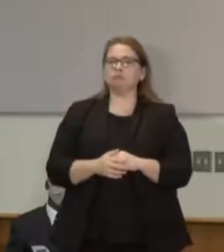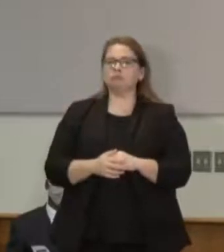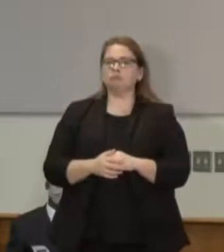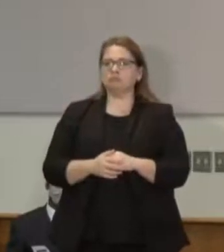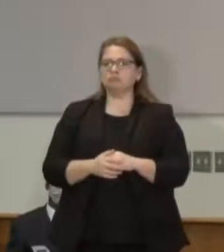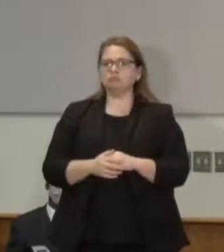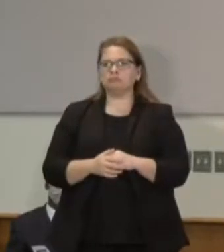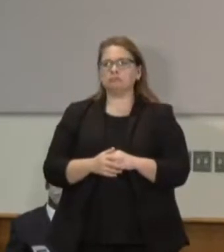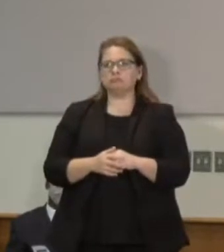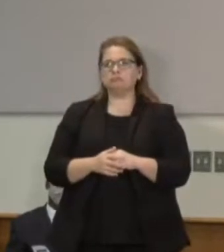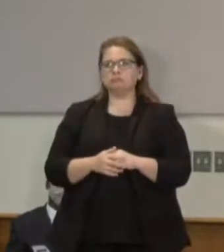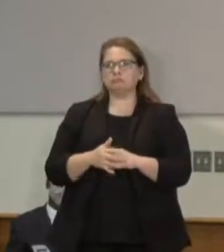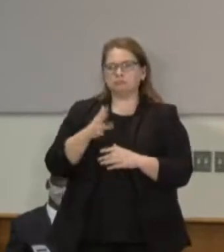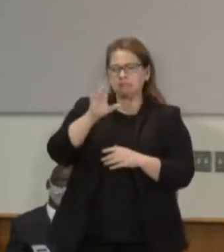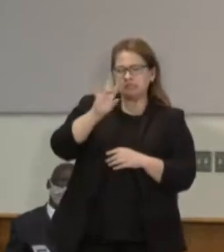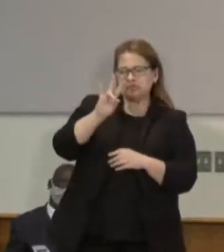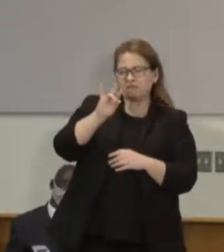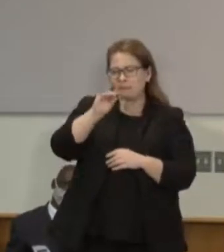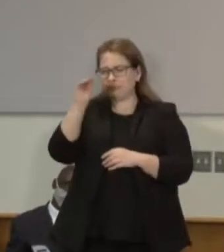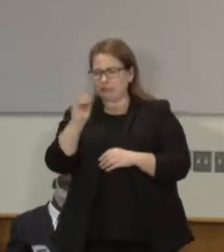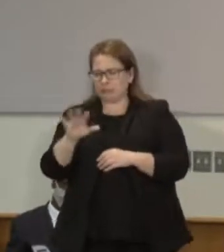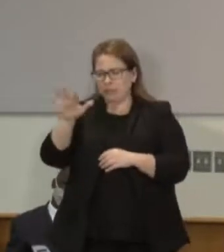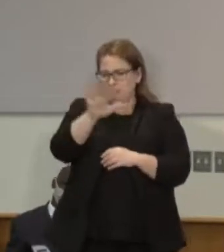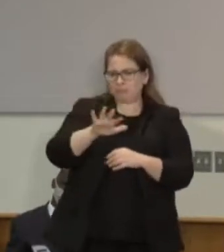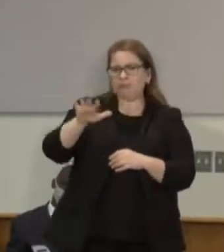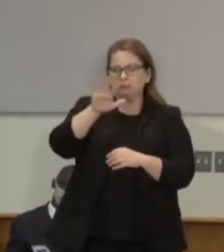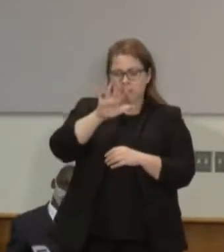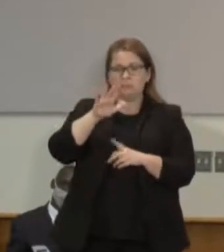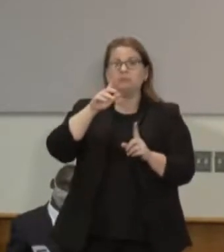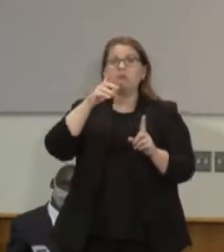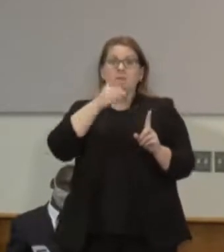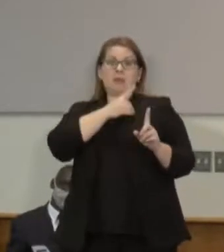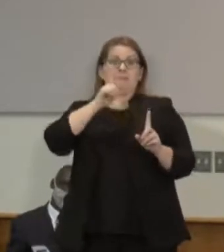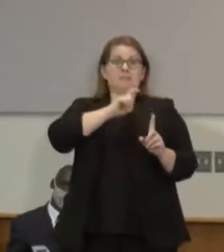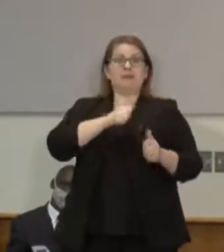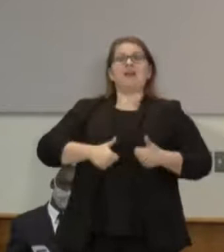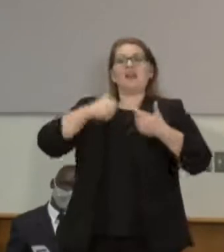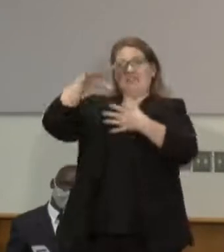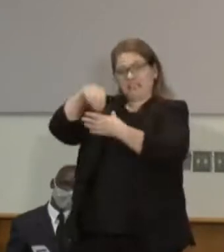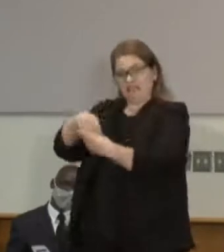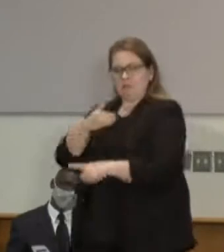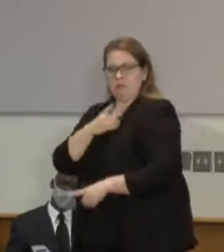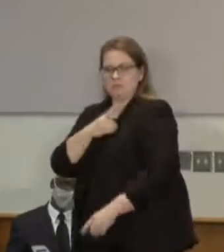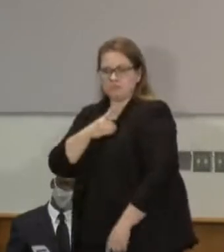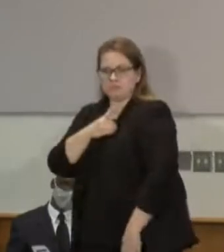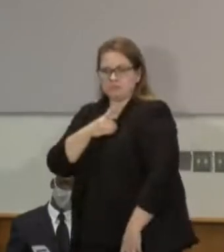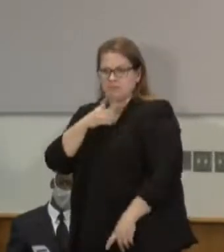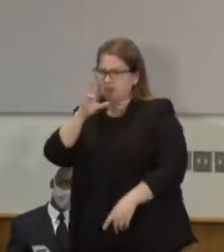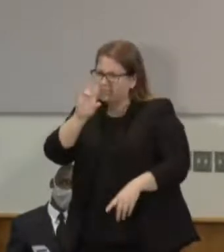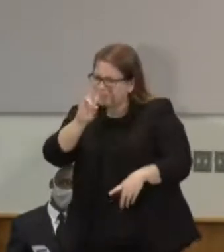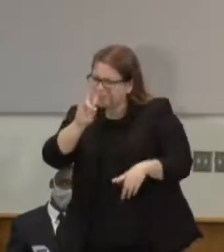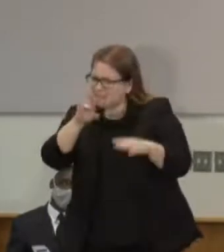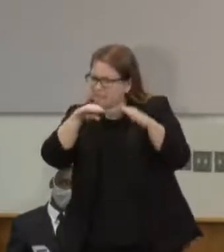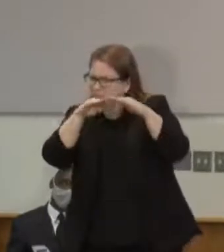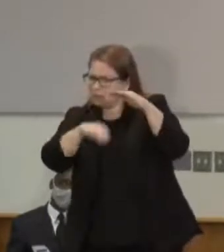Give me, yeah, it's just under 7%. Just under 7%. it's more. 7